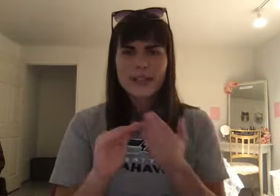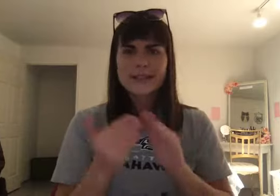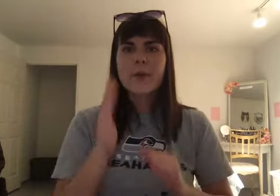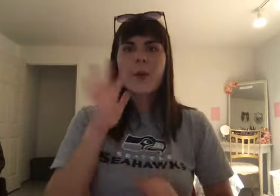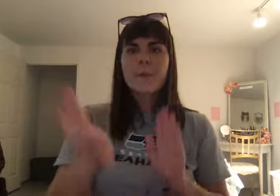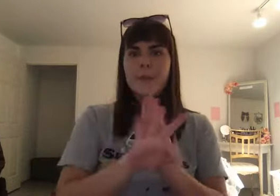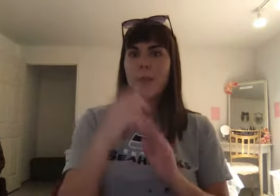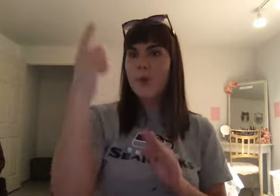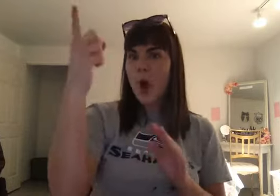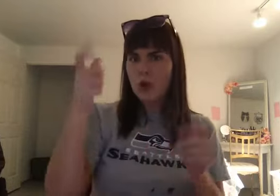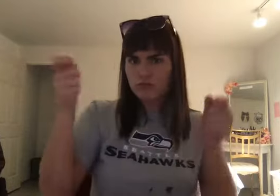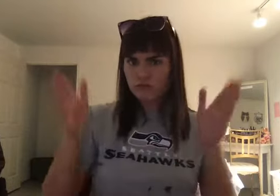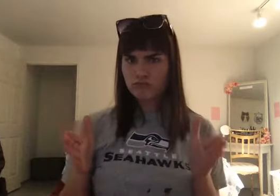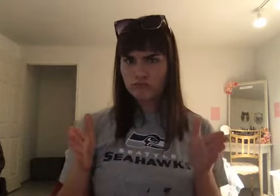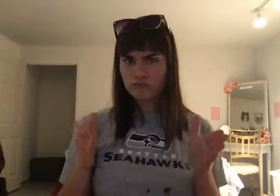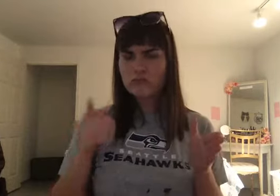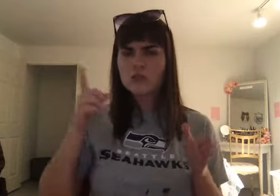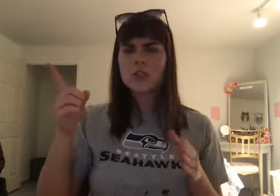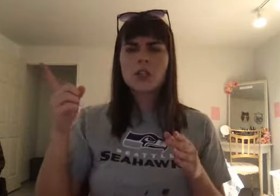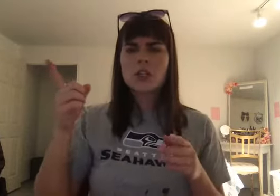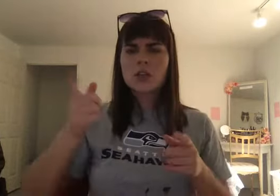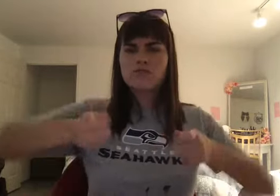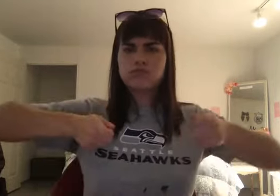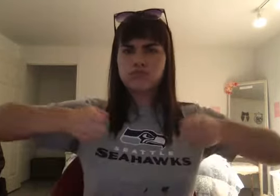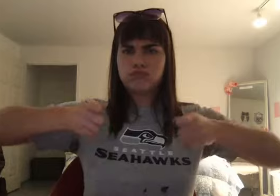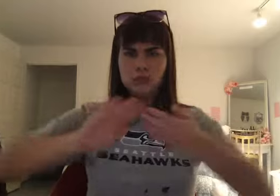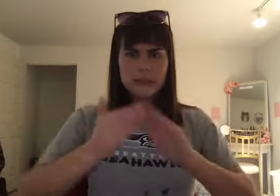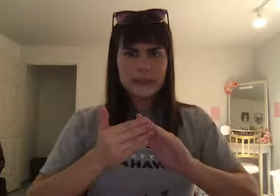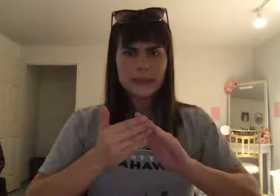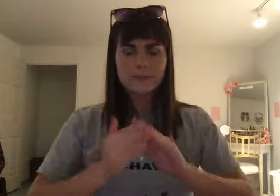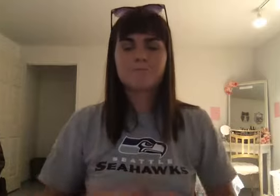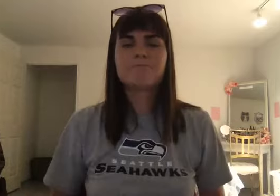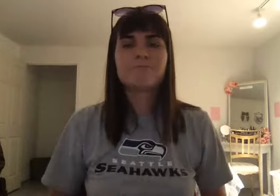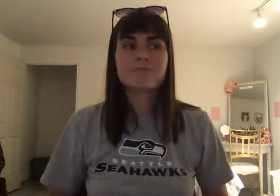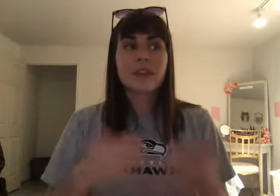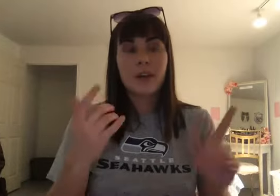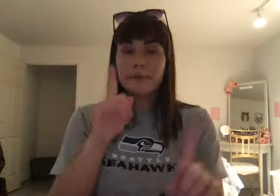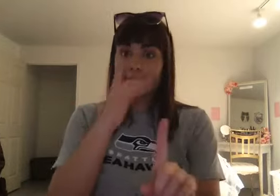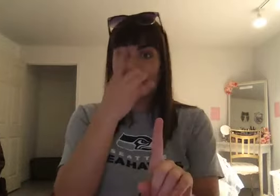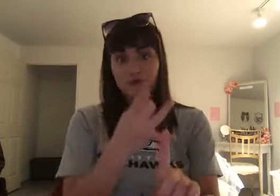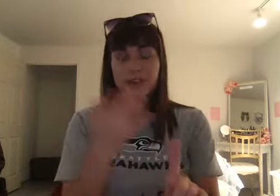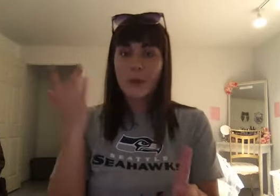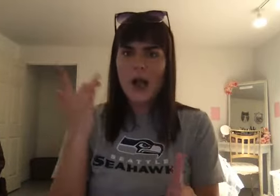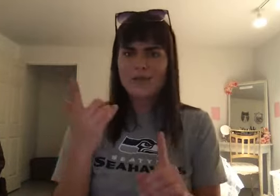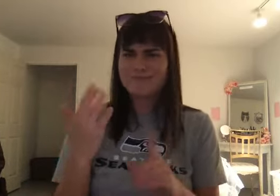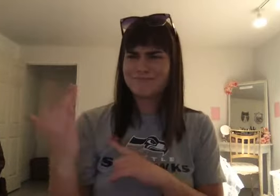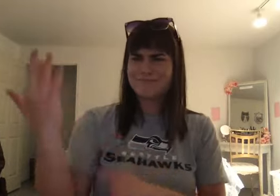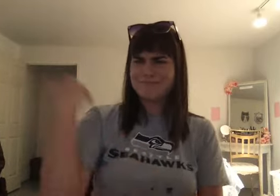warrior to command the city. Now, this is when things get interesting. Because again, this is early history, the first time we